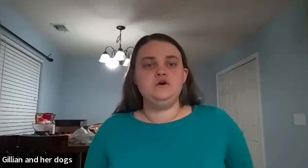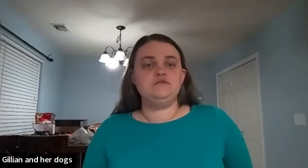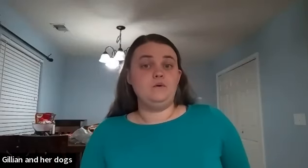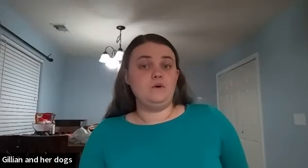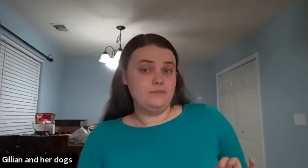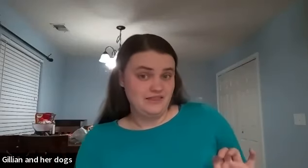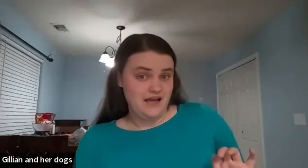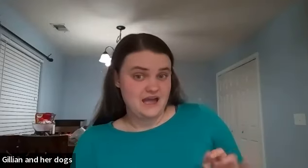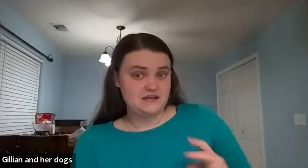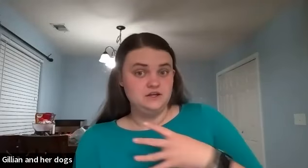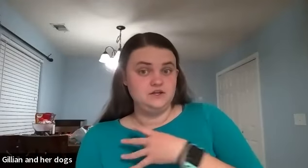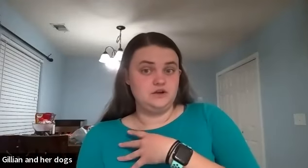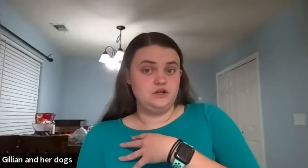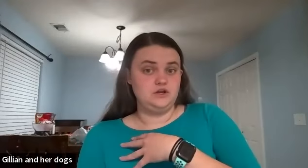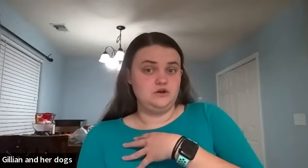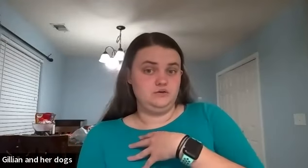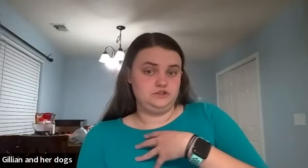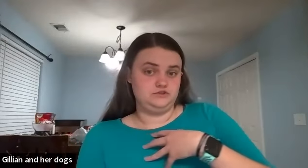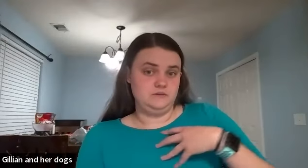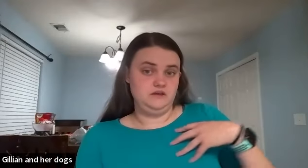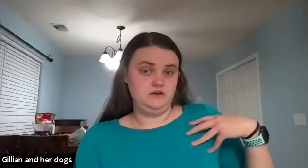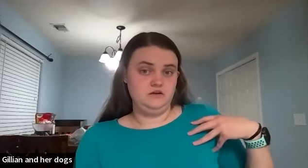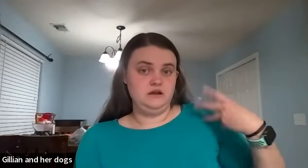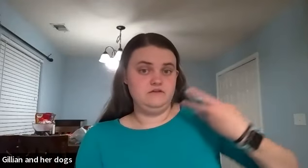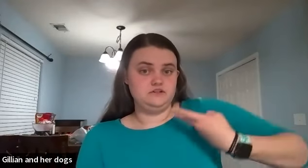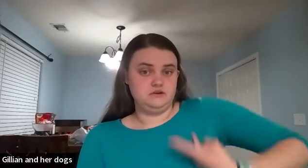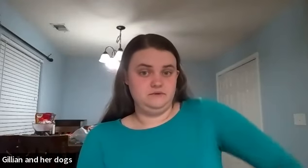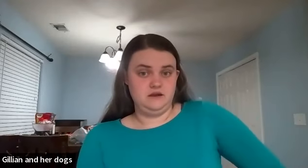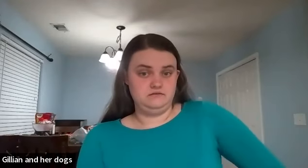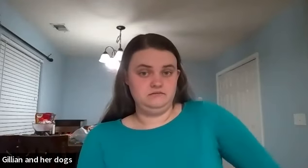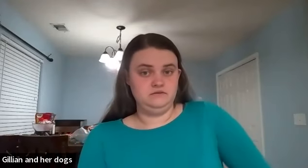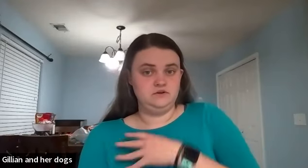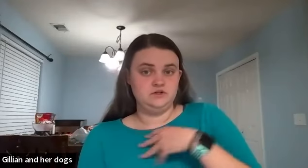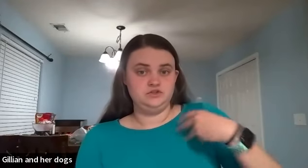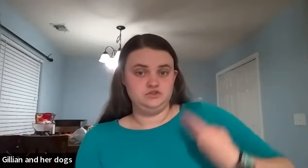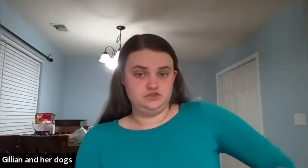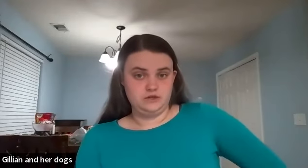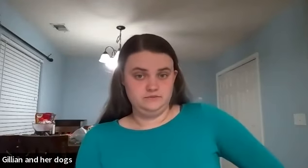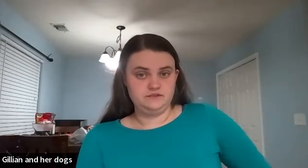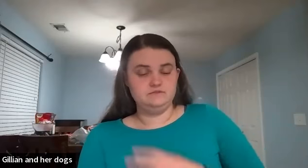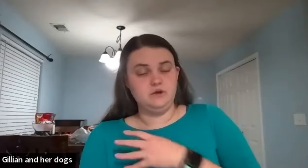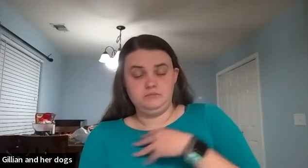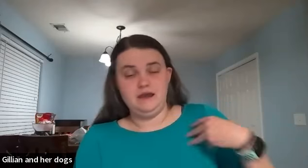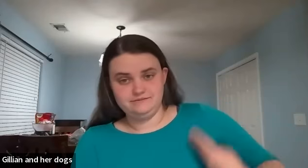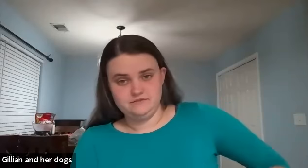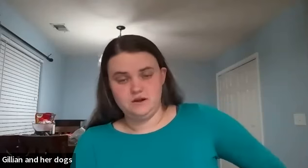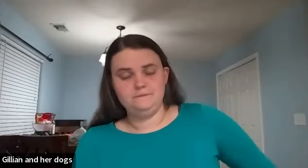for plaid you're going to go stripe here and then stripe down stripes or plaid sorry